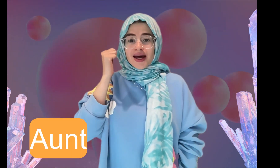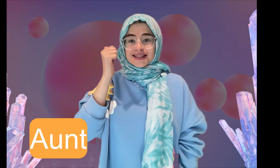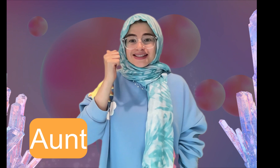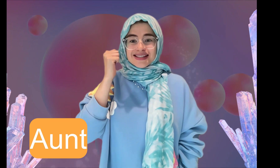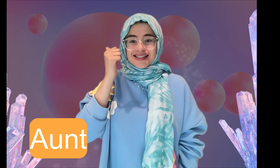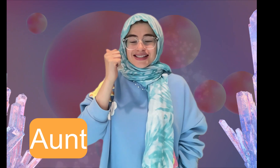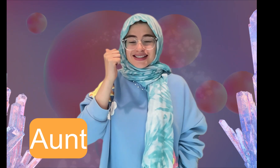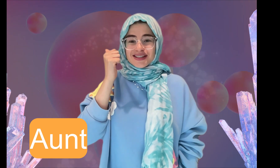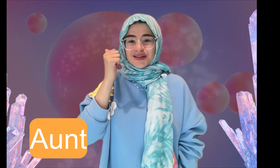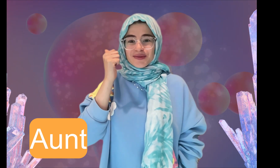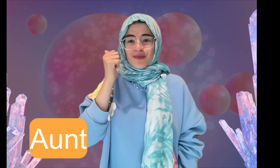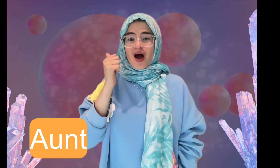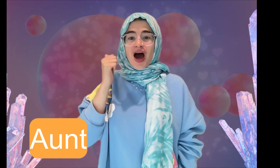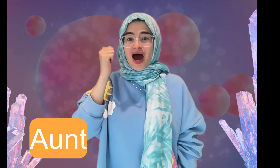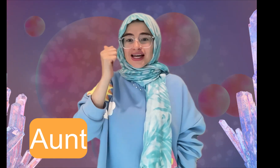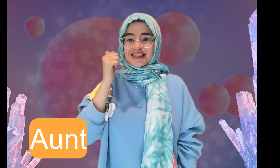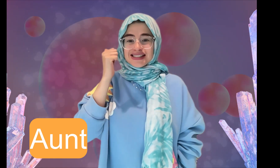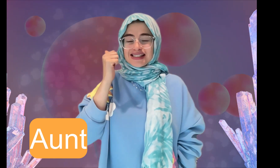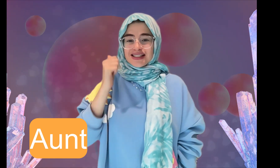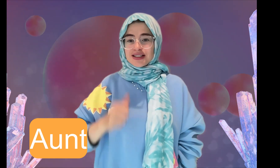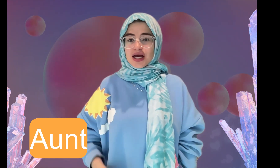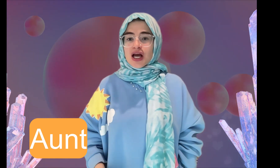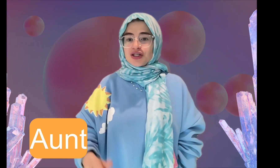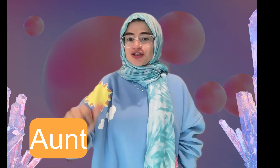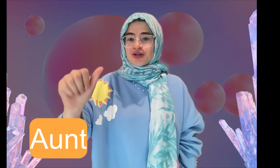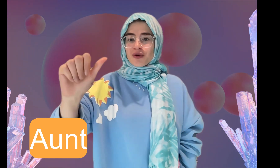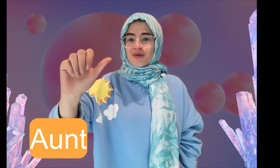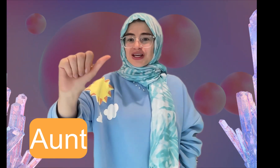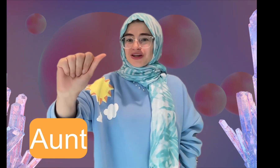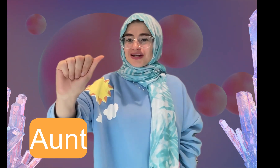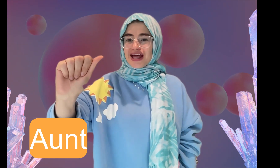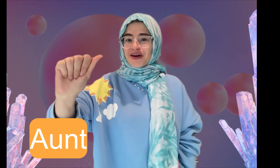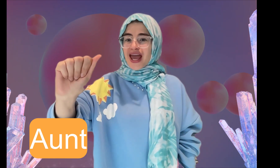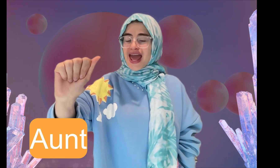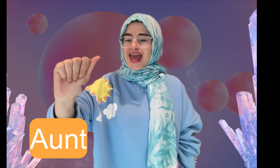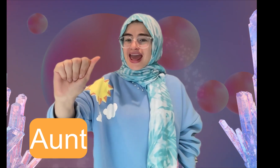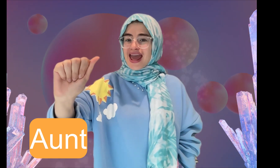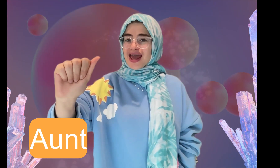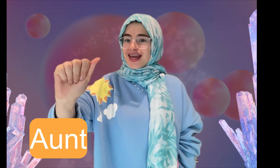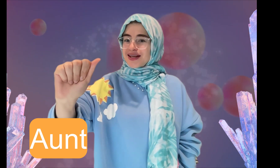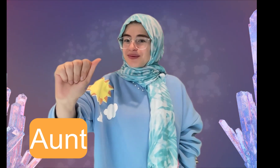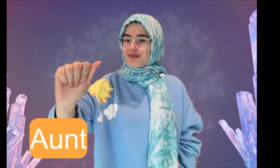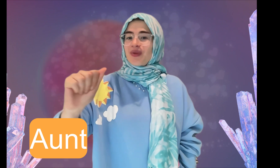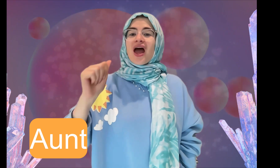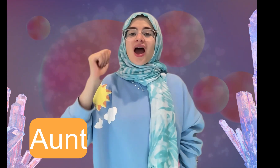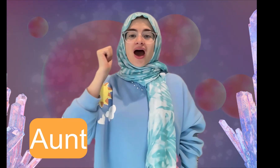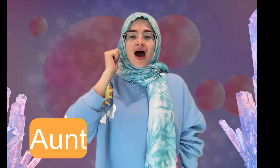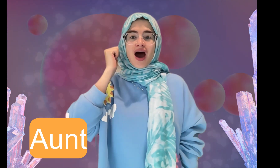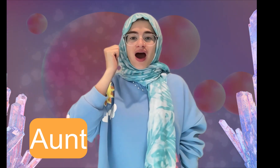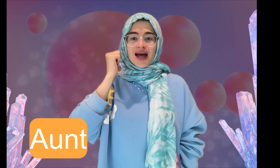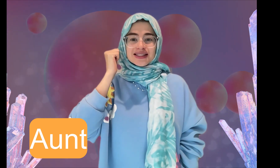Aunt, aunt. Aunt, Show me your letter A. Aunt,